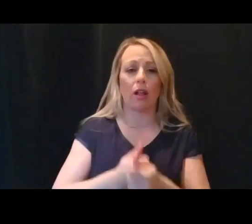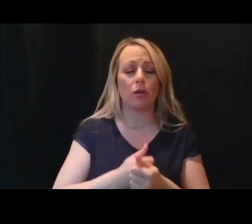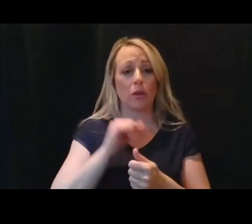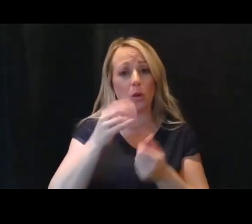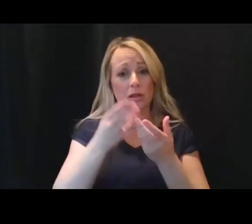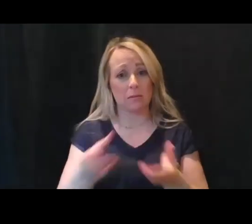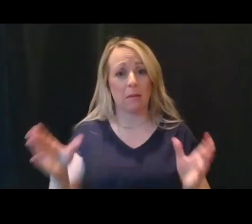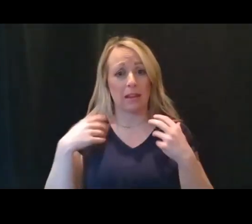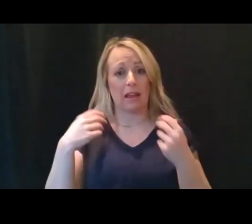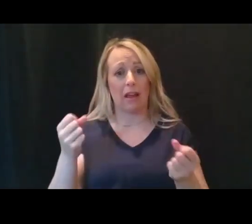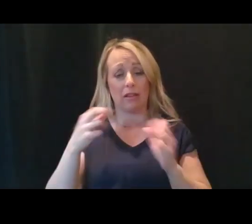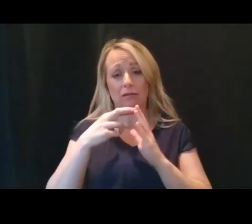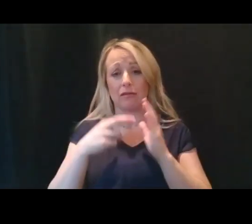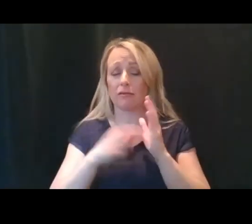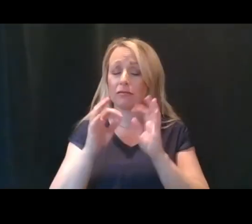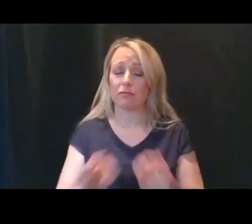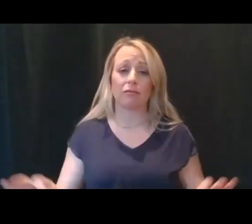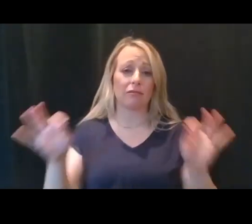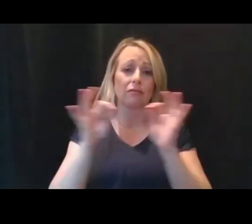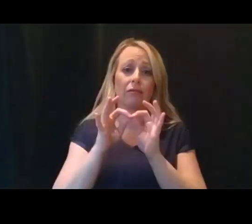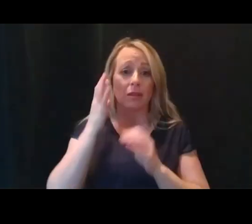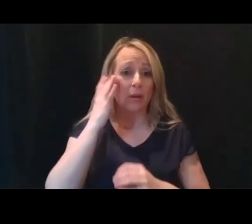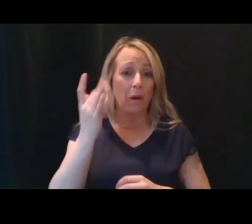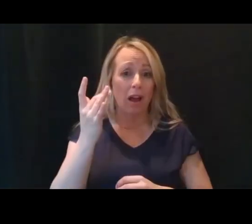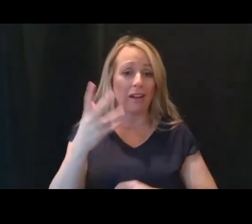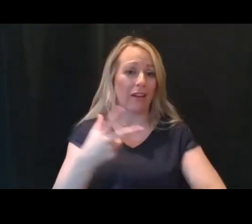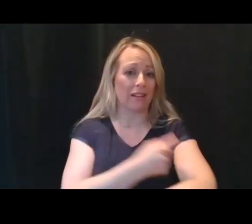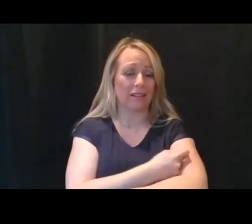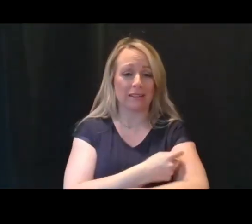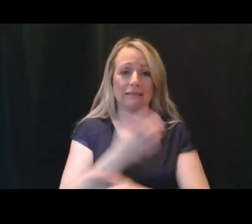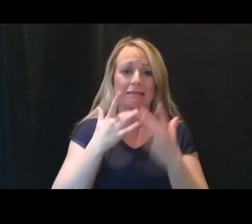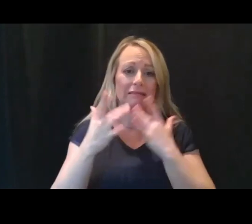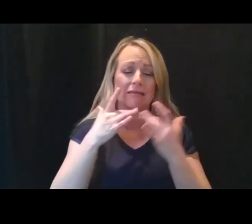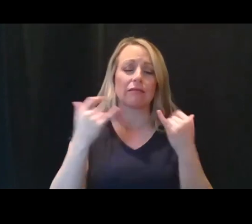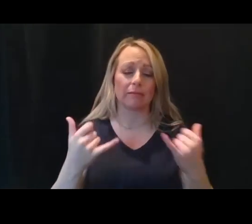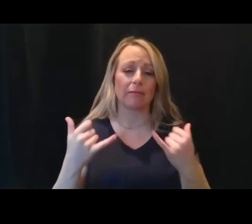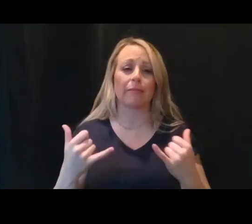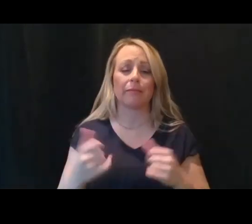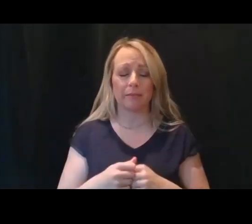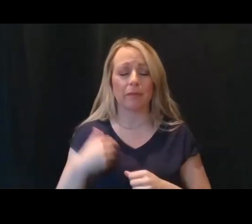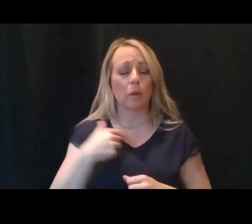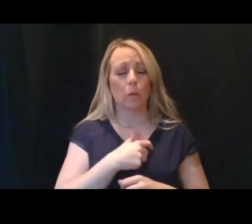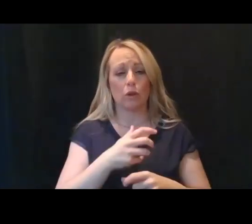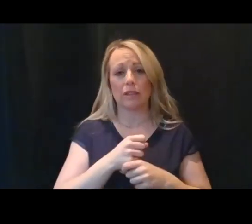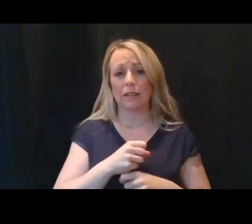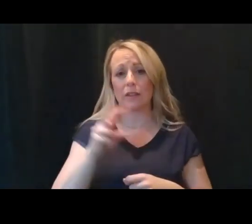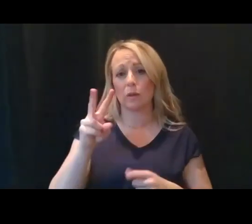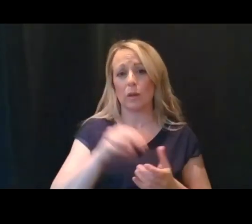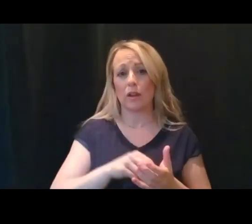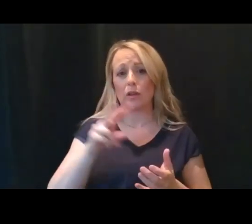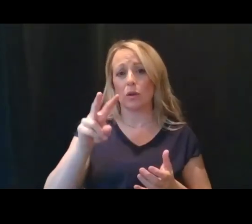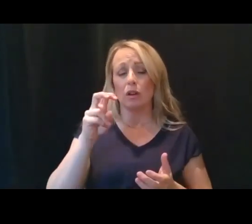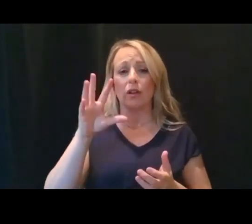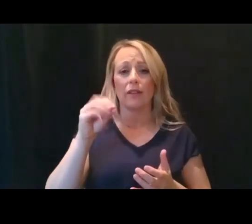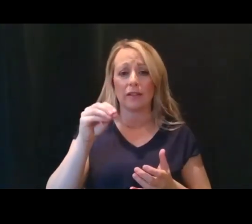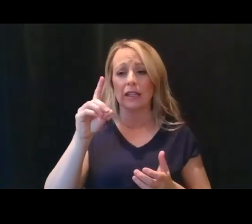continue to be important because vaccine is in short supply. We are receiving 2,250 doses a